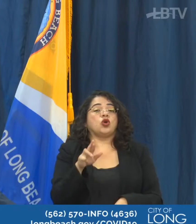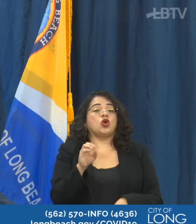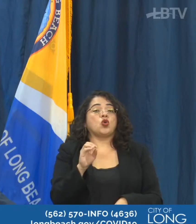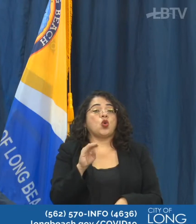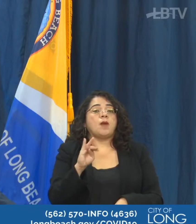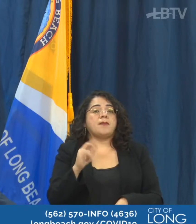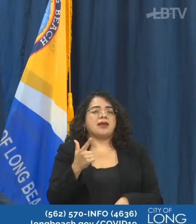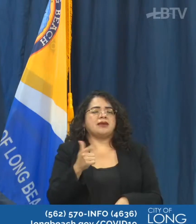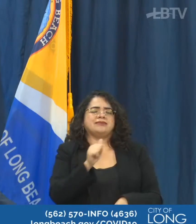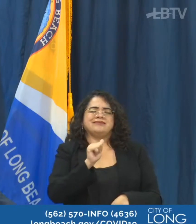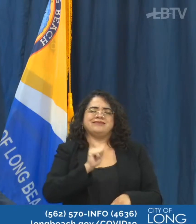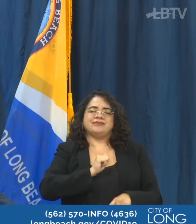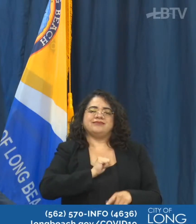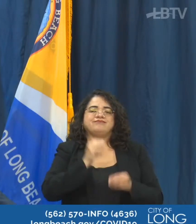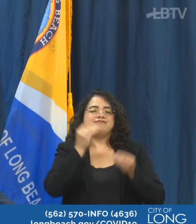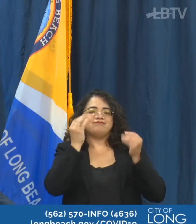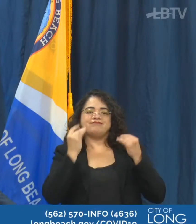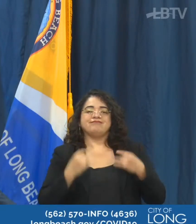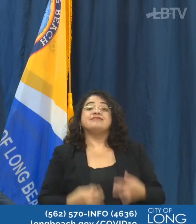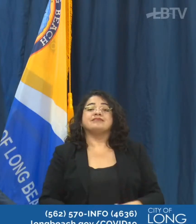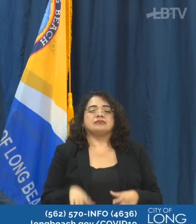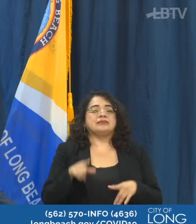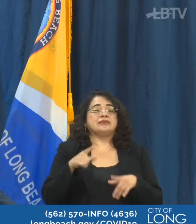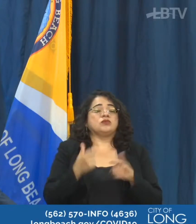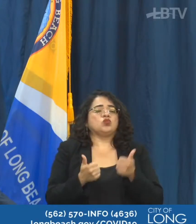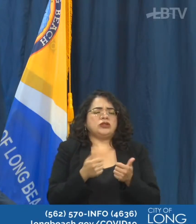the safest of that group.